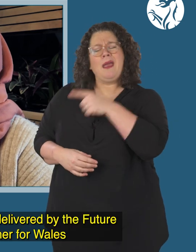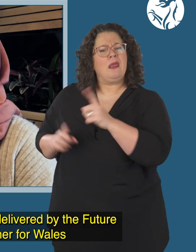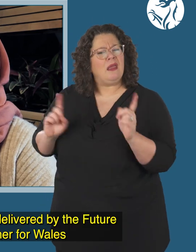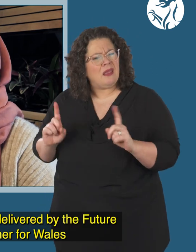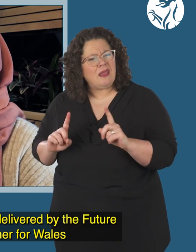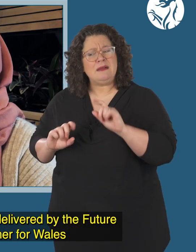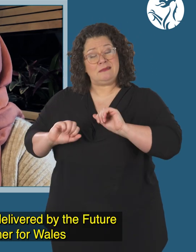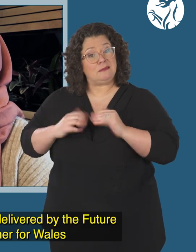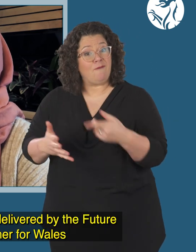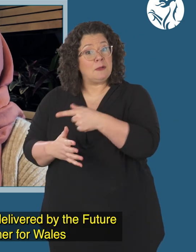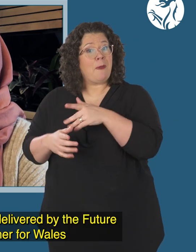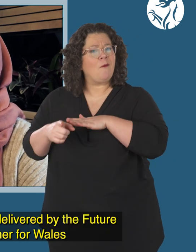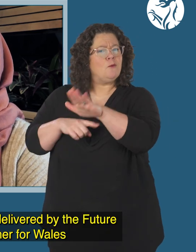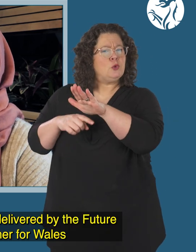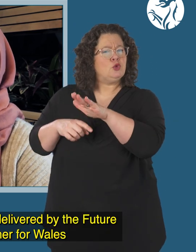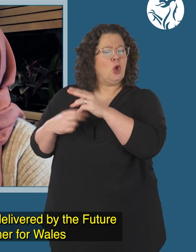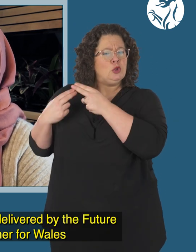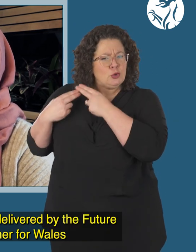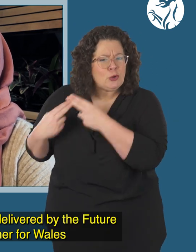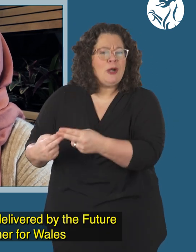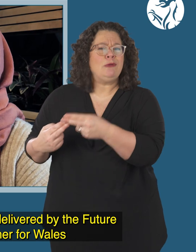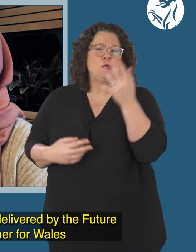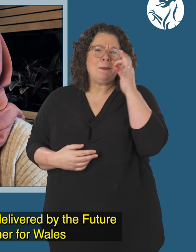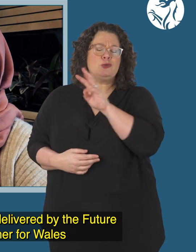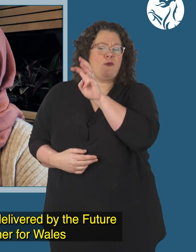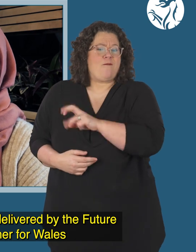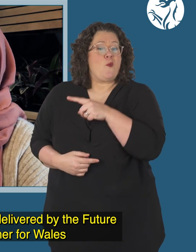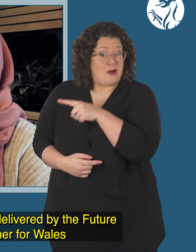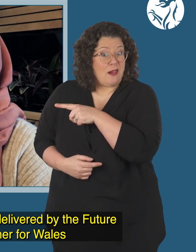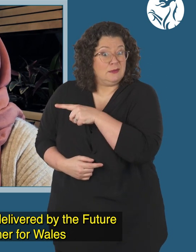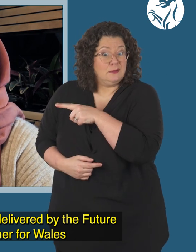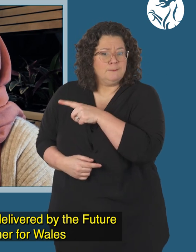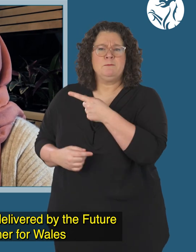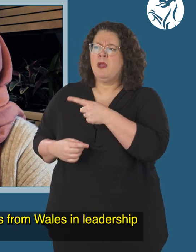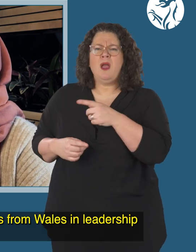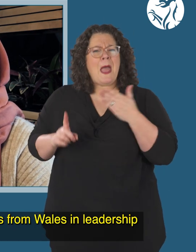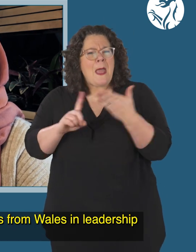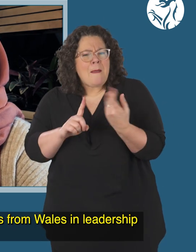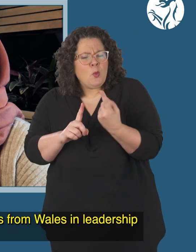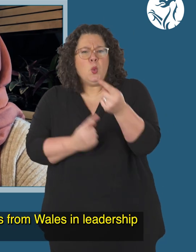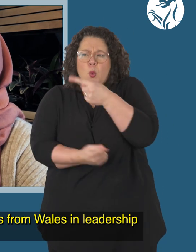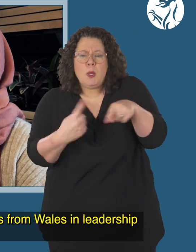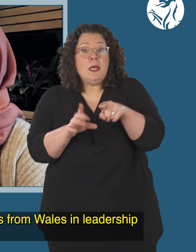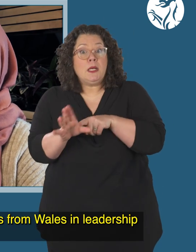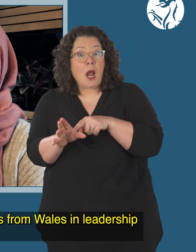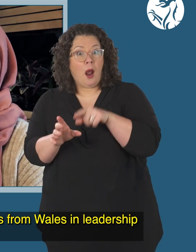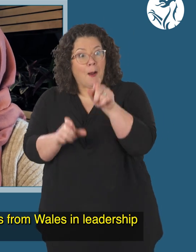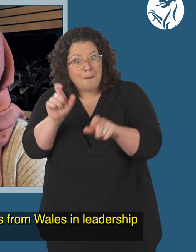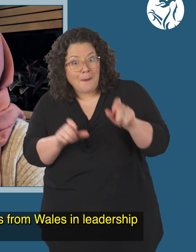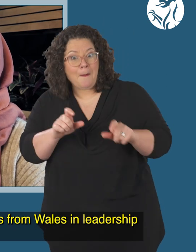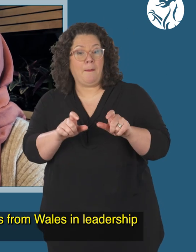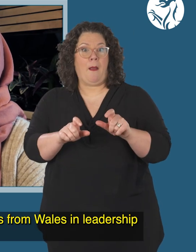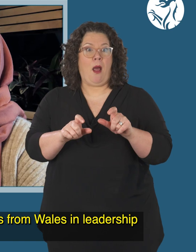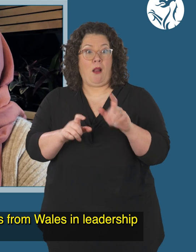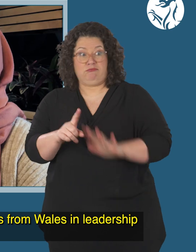the academy is organized and delivered by the future generations commissioner for wales and it's designed to train young leaders from